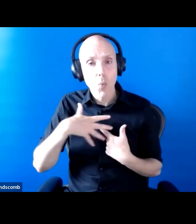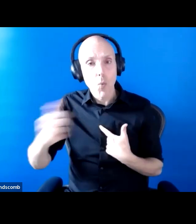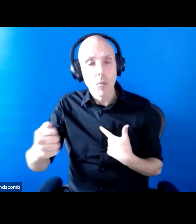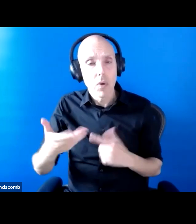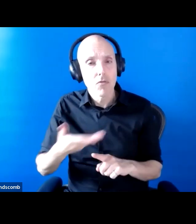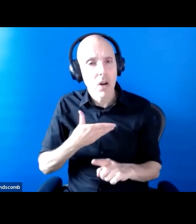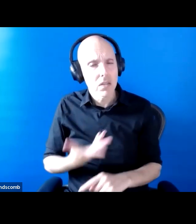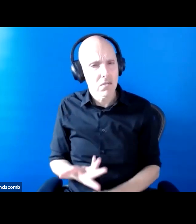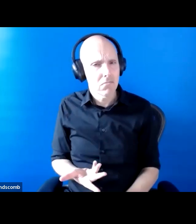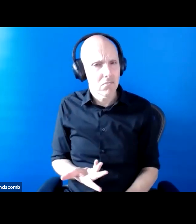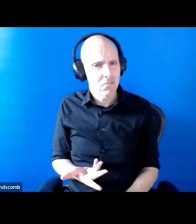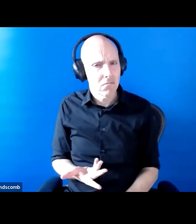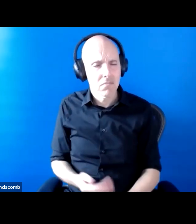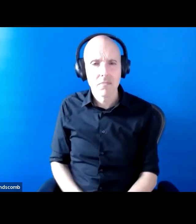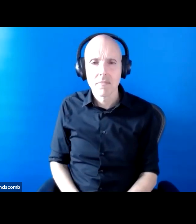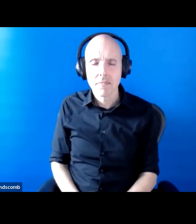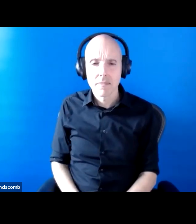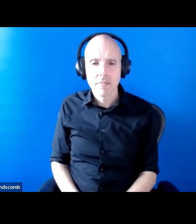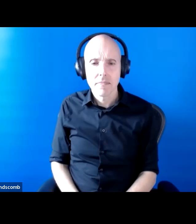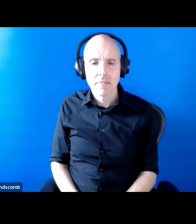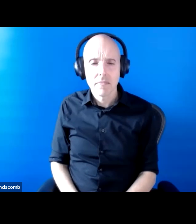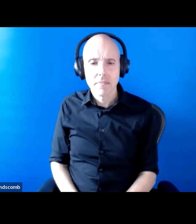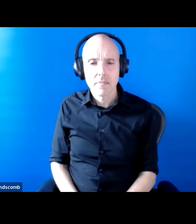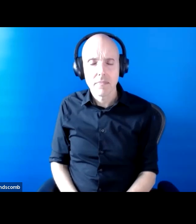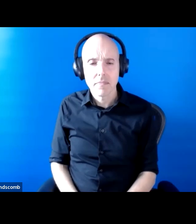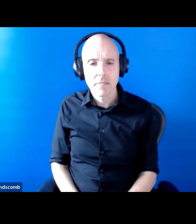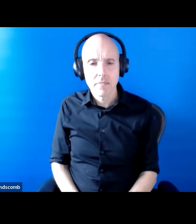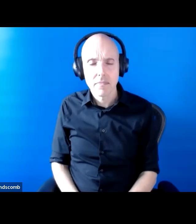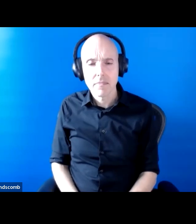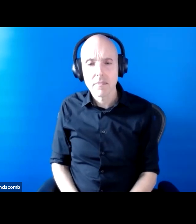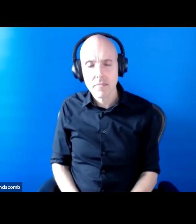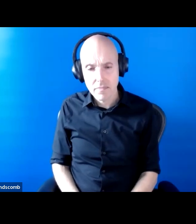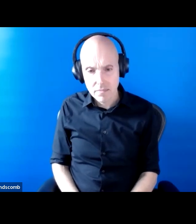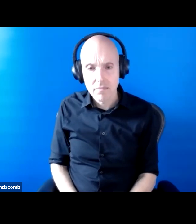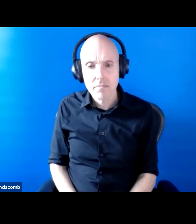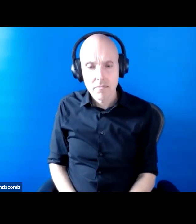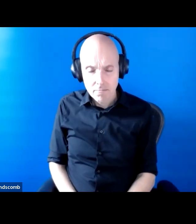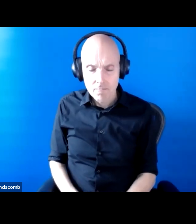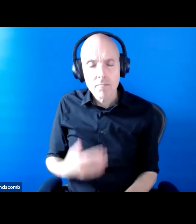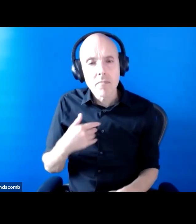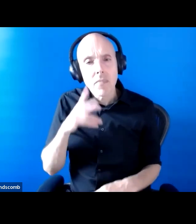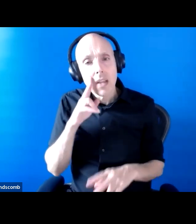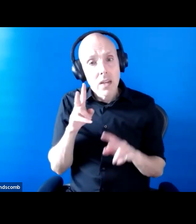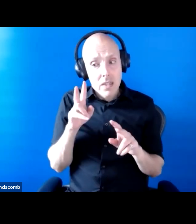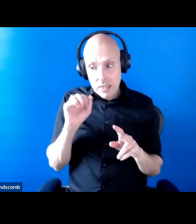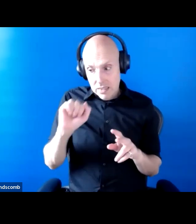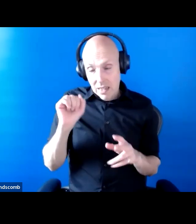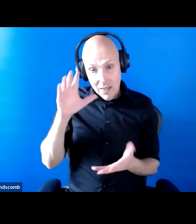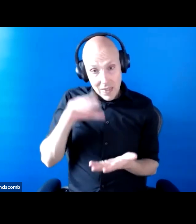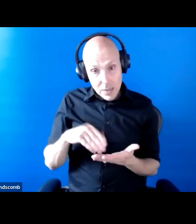Actually, when we looked at the experience of disabled people receiving social care during that first year of the pandemic.